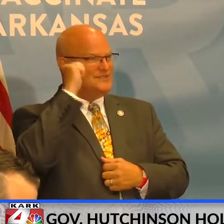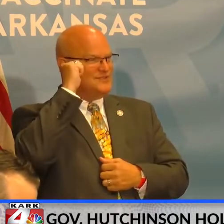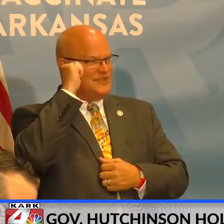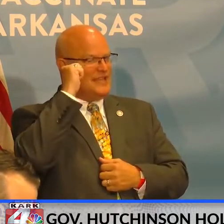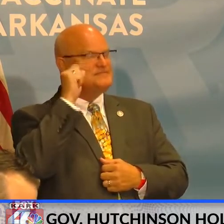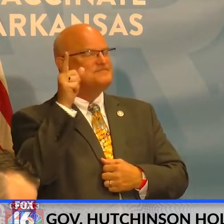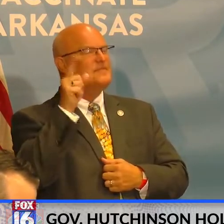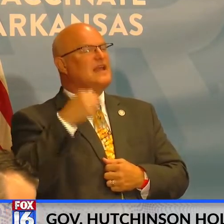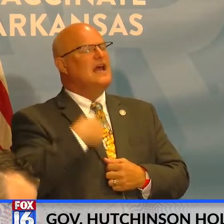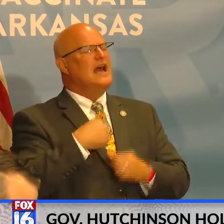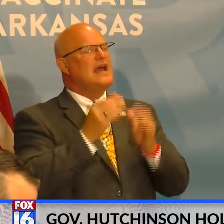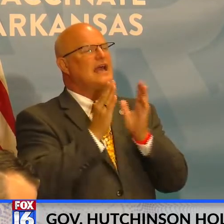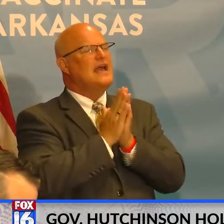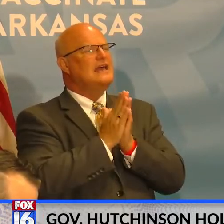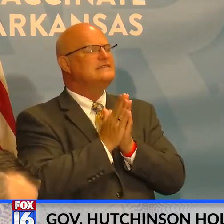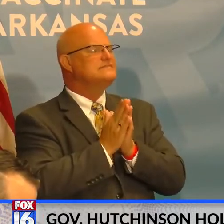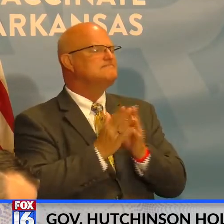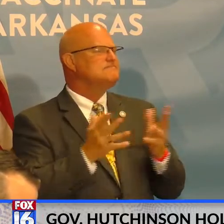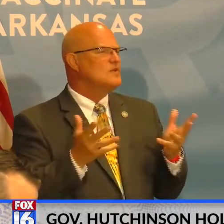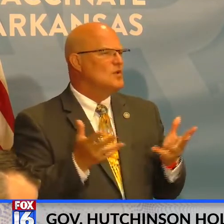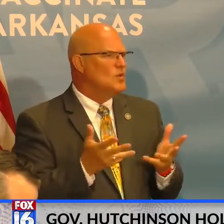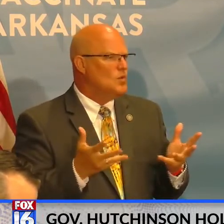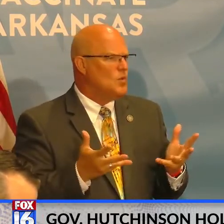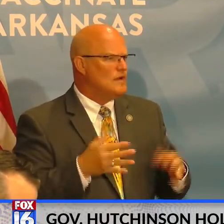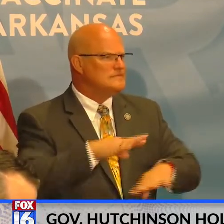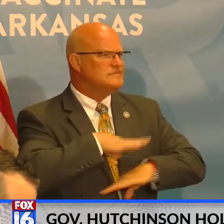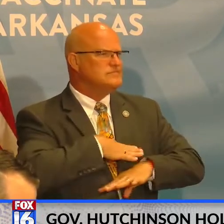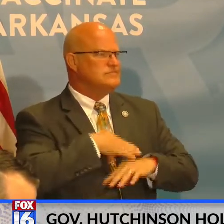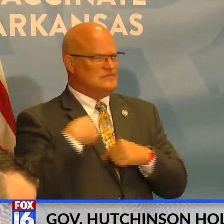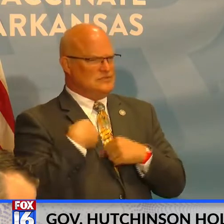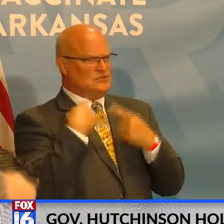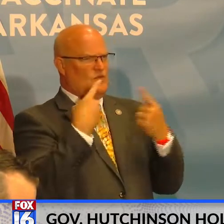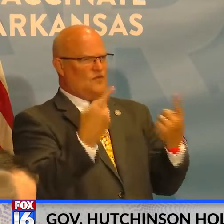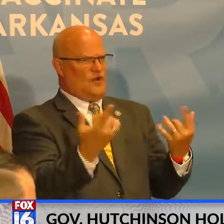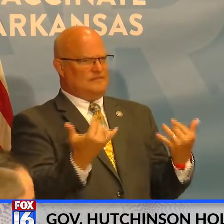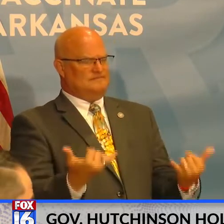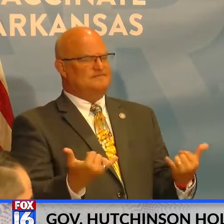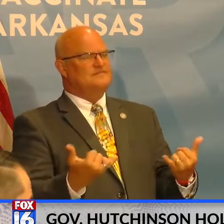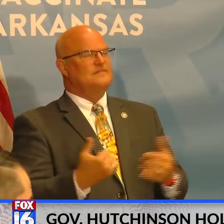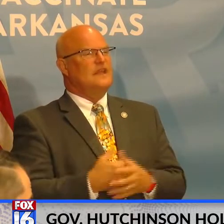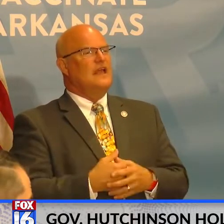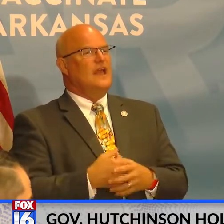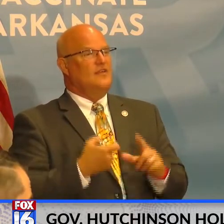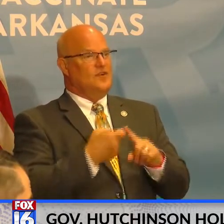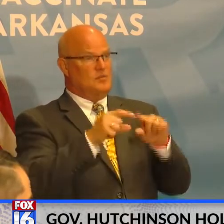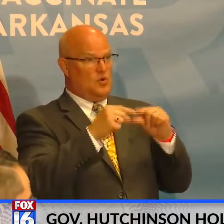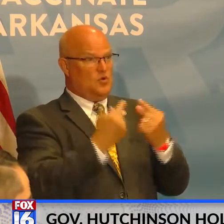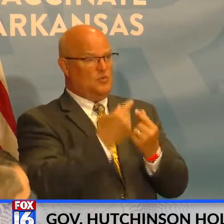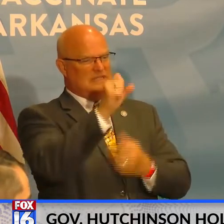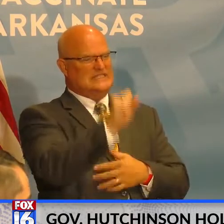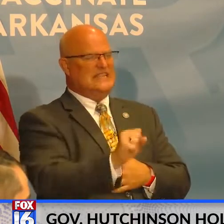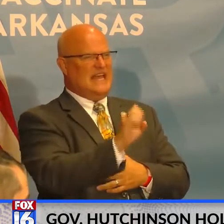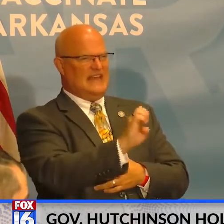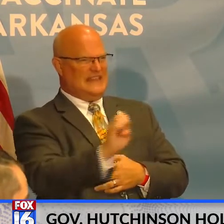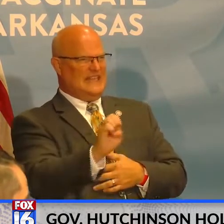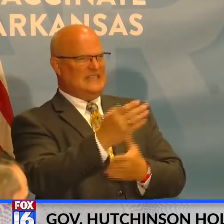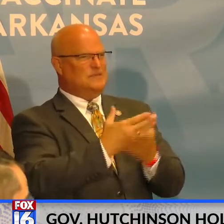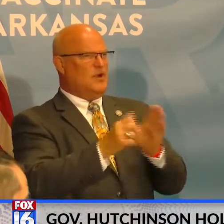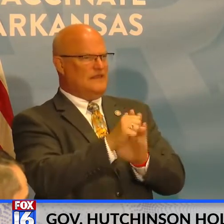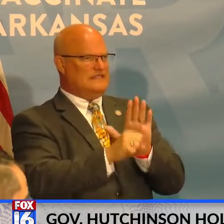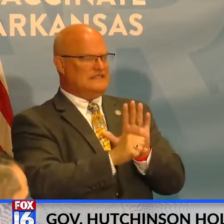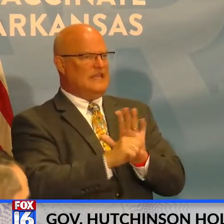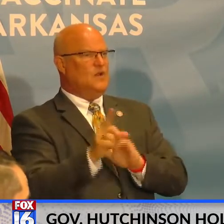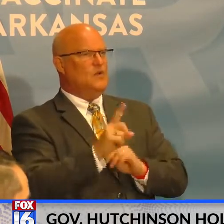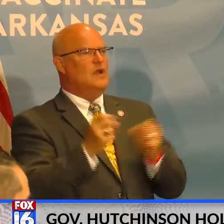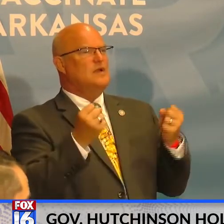Um, I asked what were they pleased with so far. And, um, this was from a group in the southeast part of the state